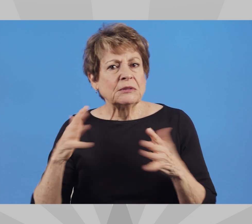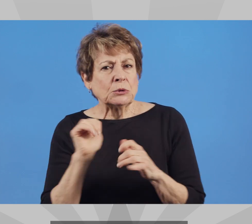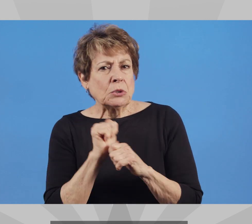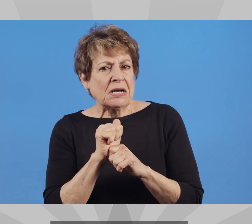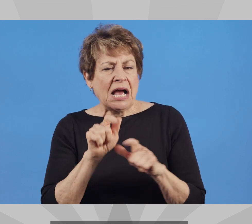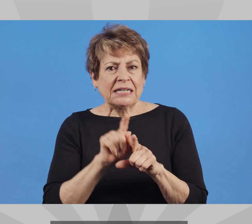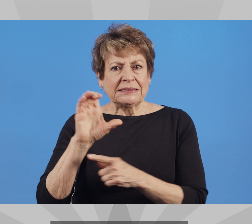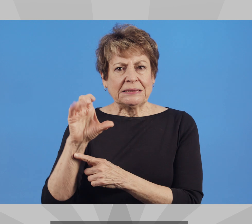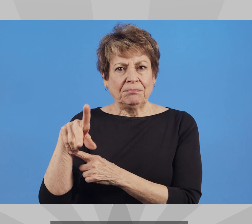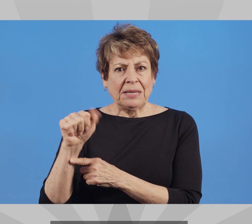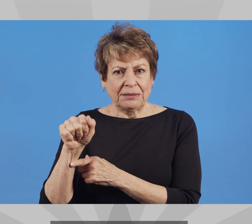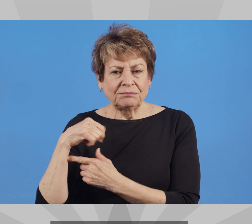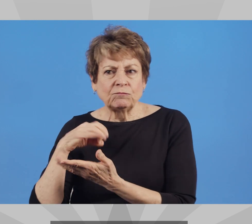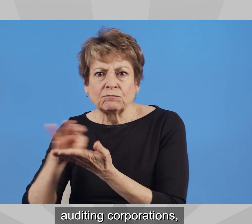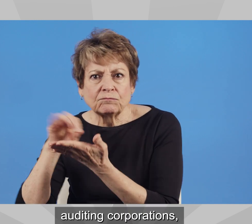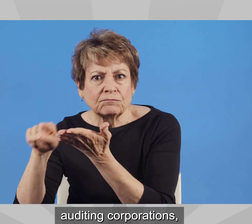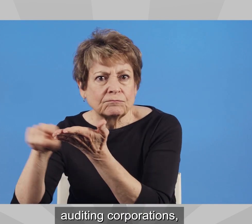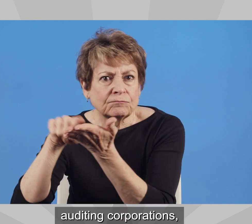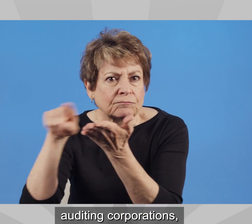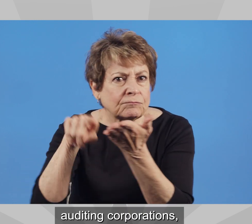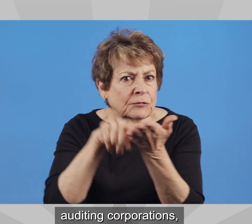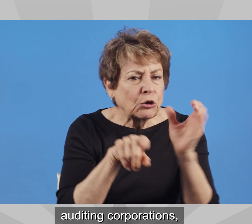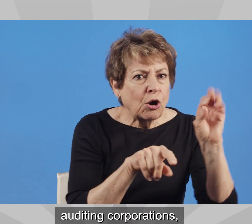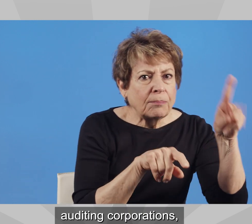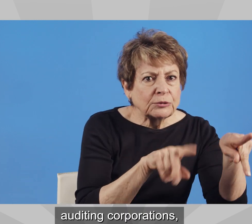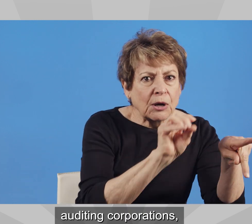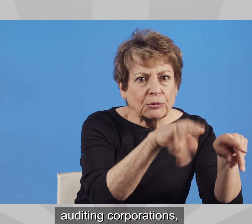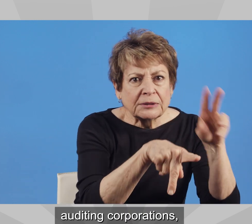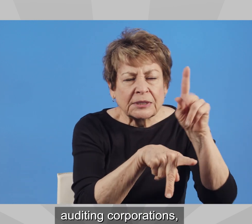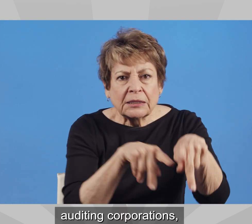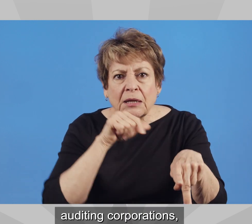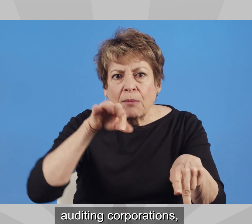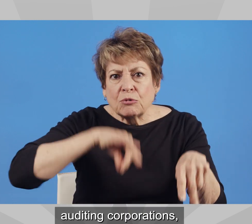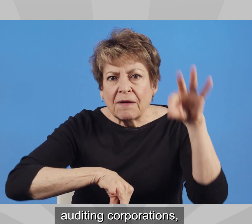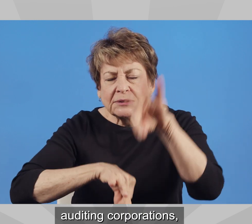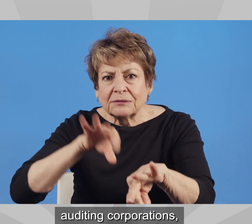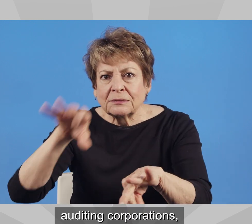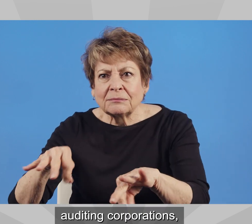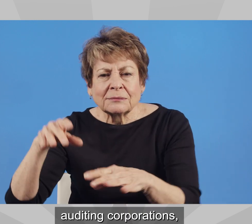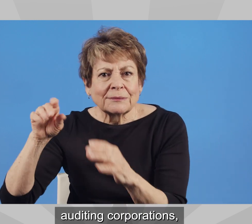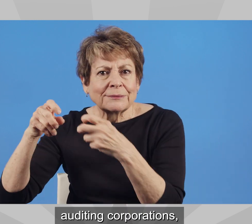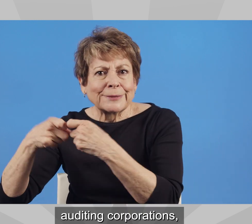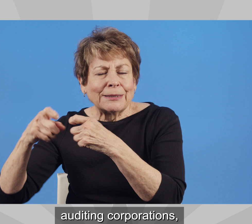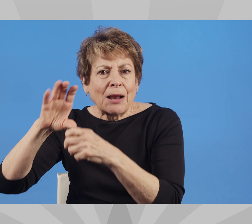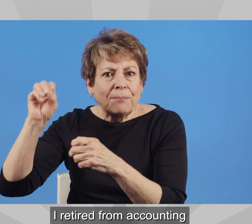After working as a CPA auditing corporations, non-profits, and utilities,